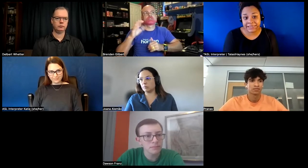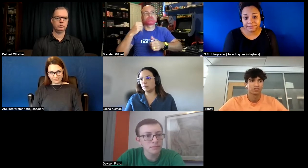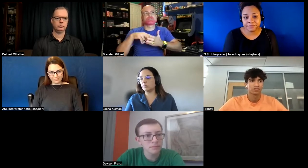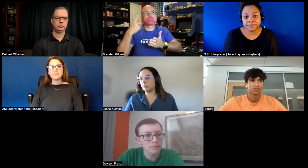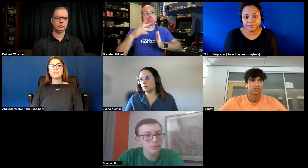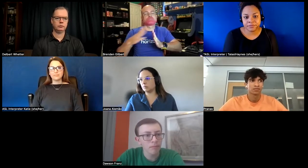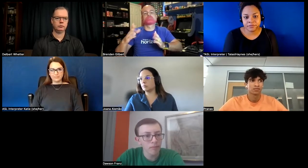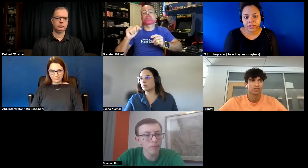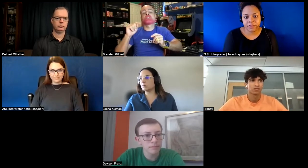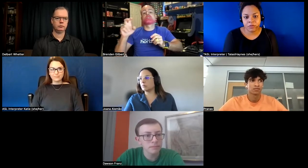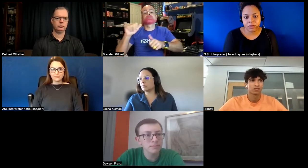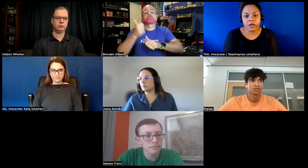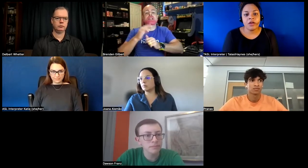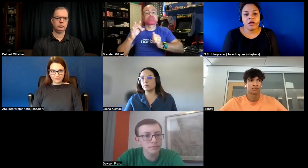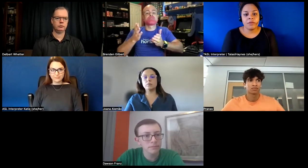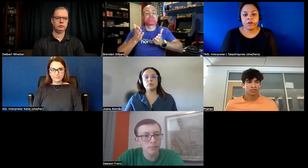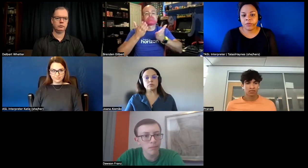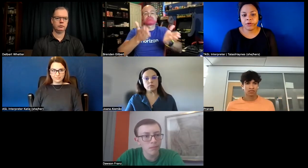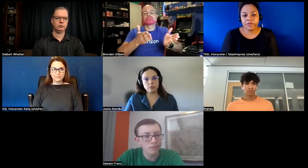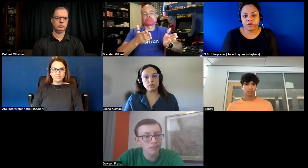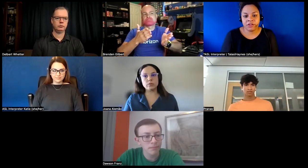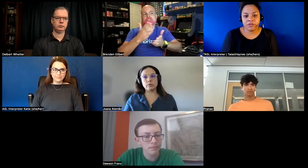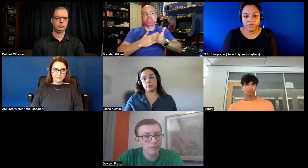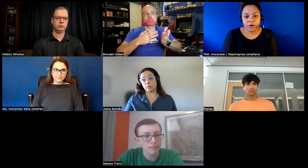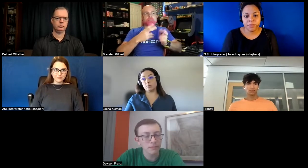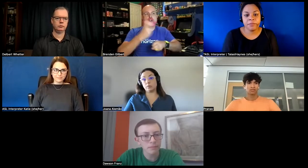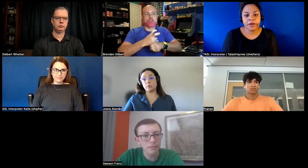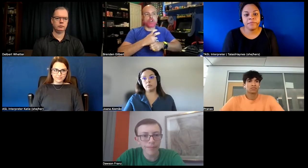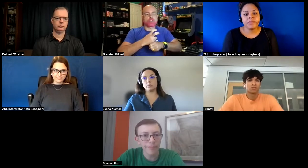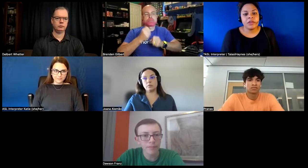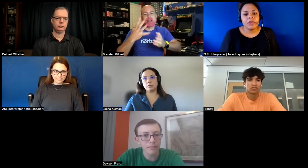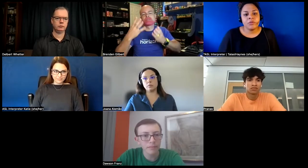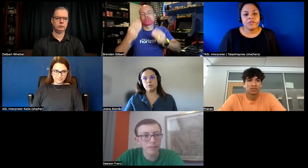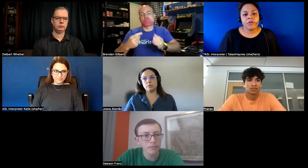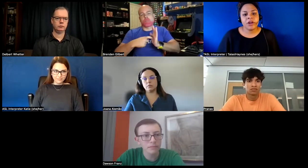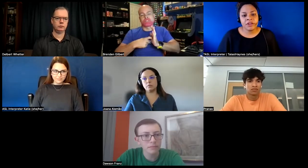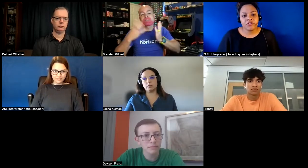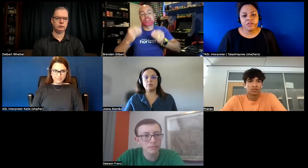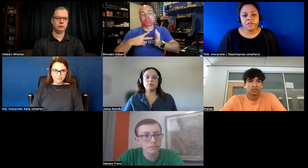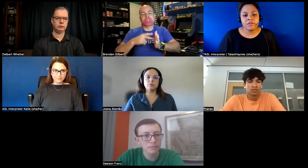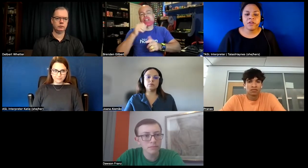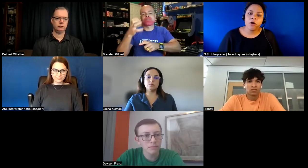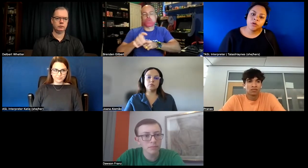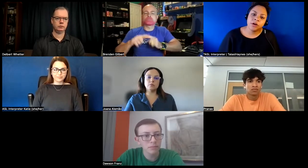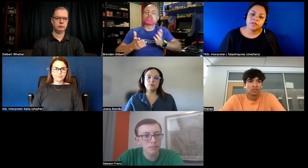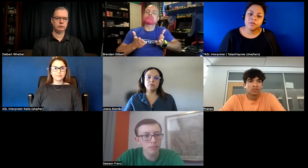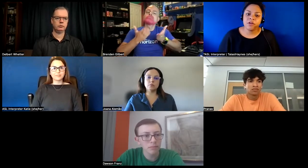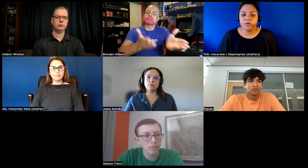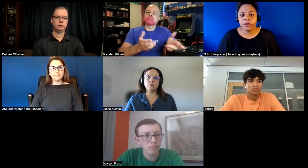i think um i don't remember what the vrc stood for but it was recommendations of some hardware and some software required